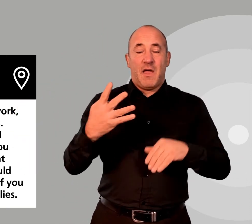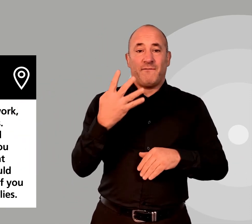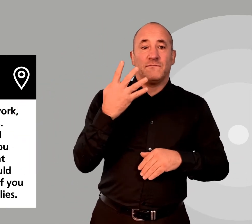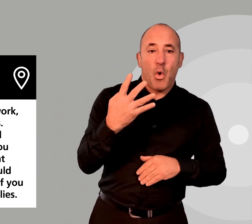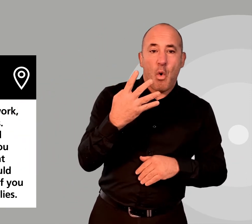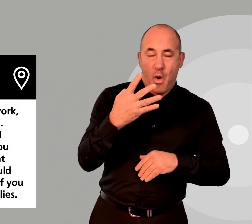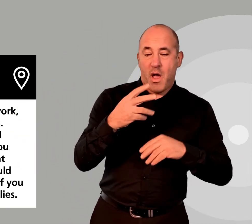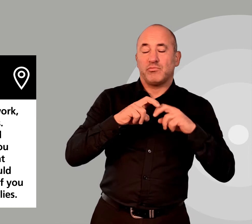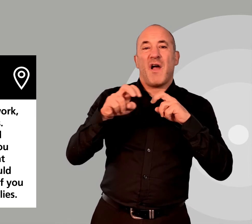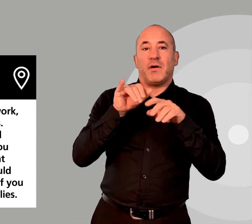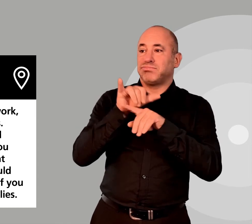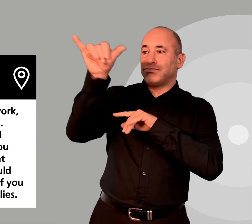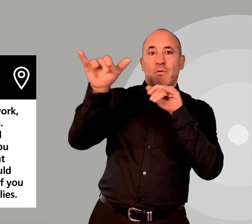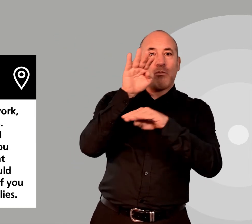unless an exemption applies.